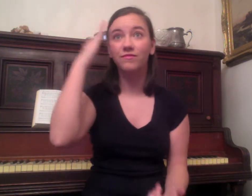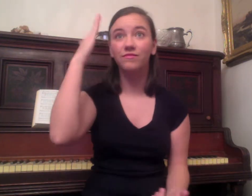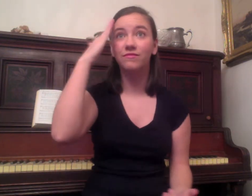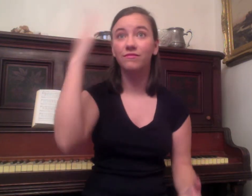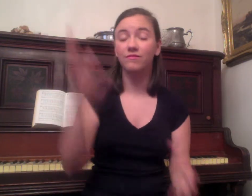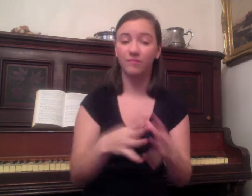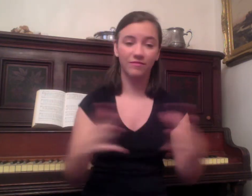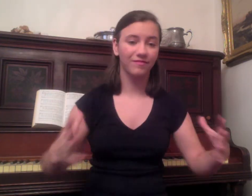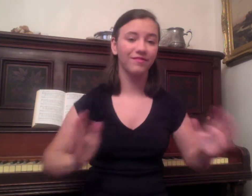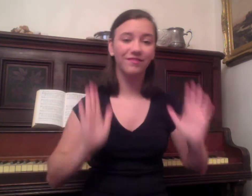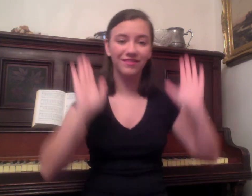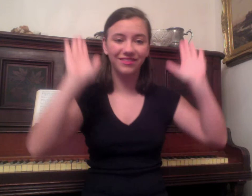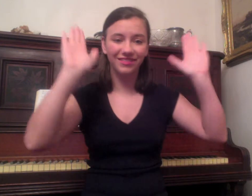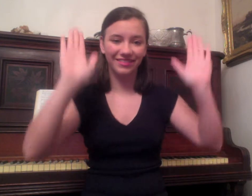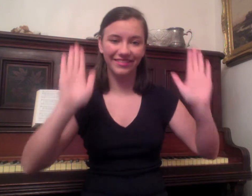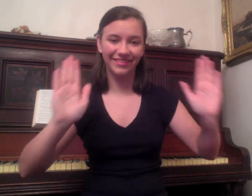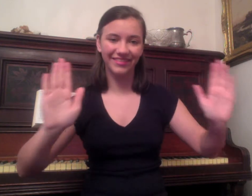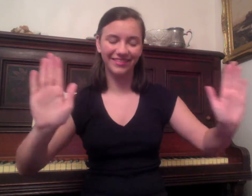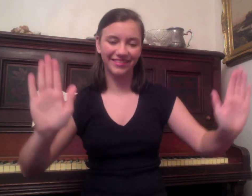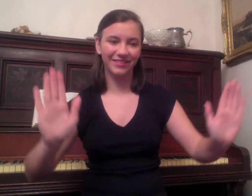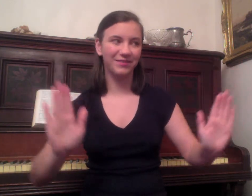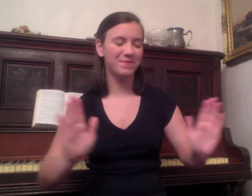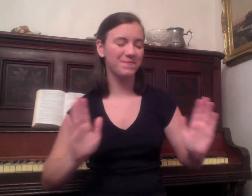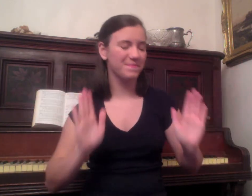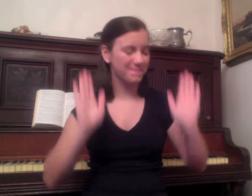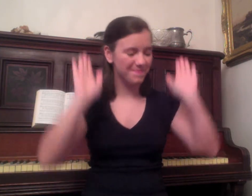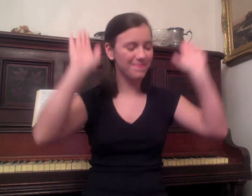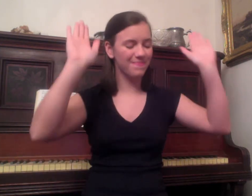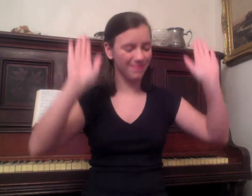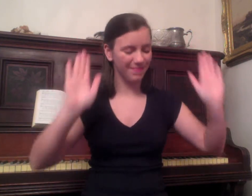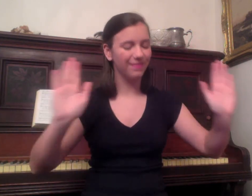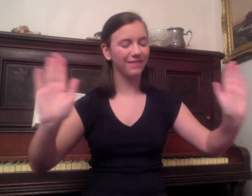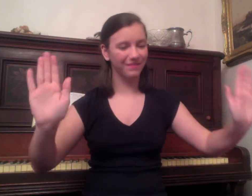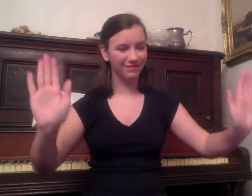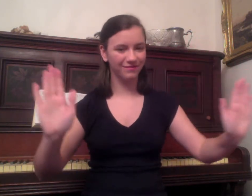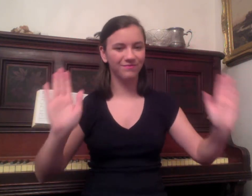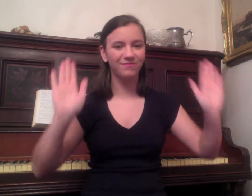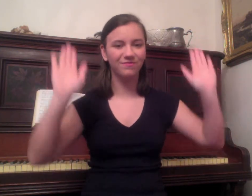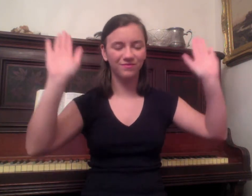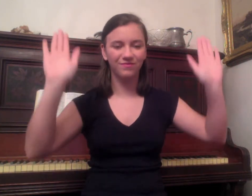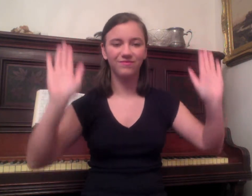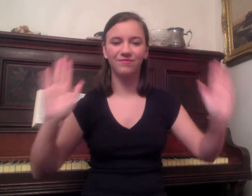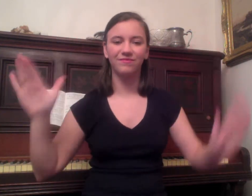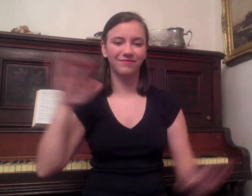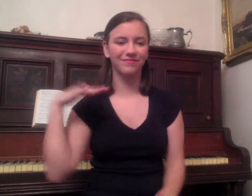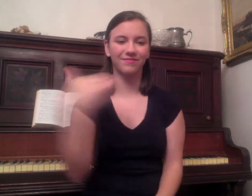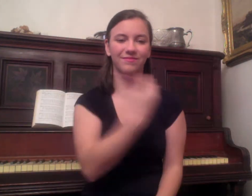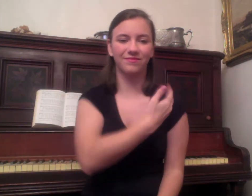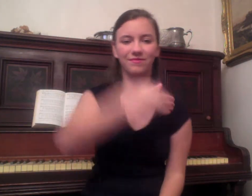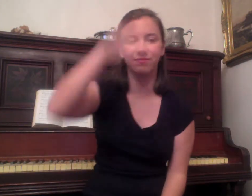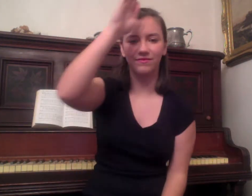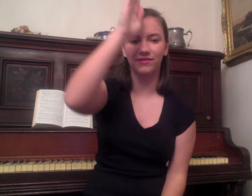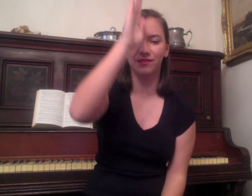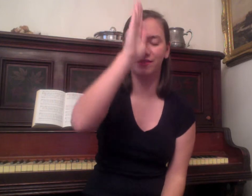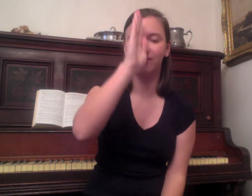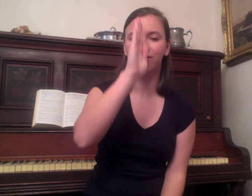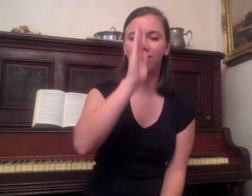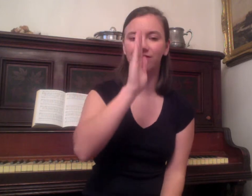see how great, how great is our God.